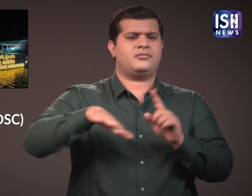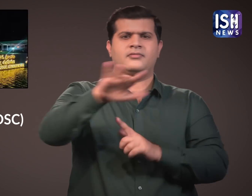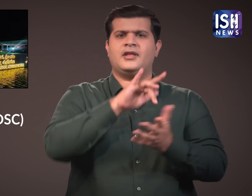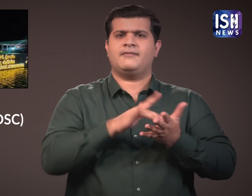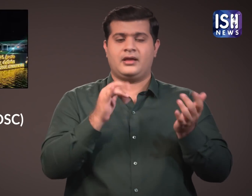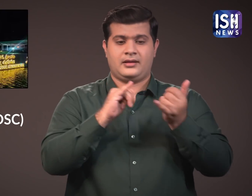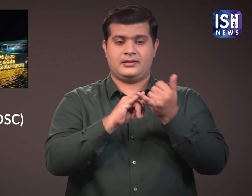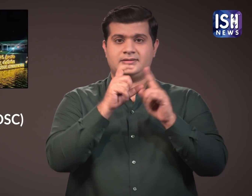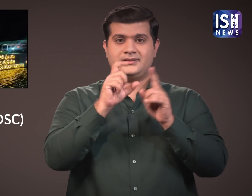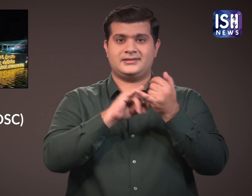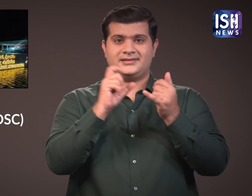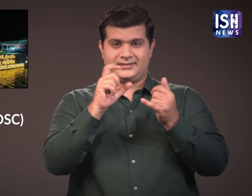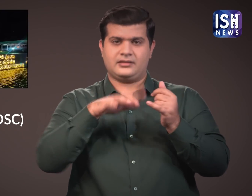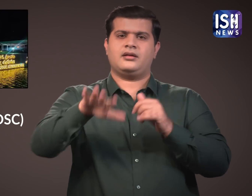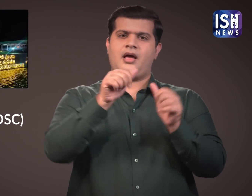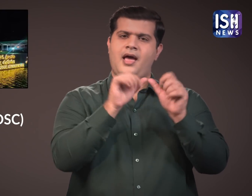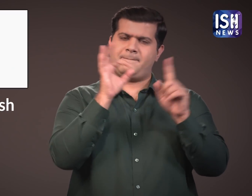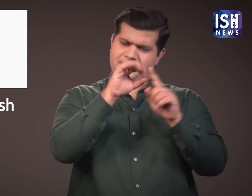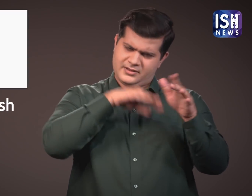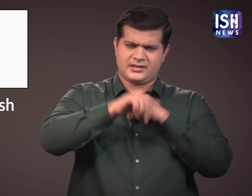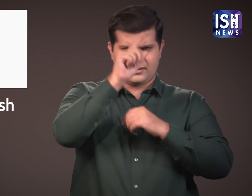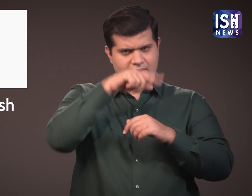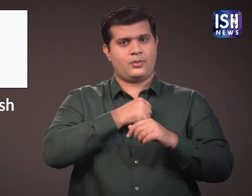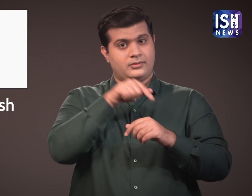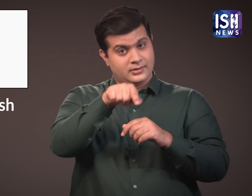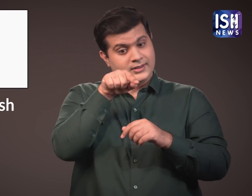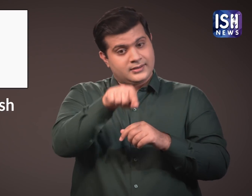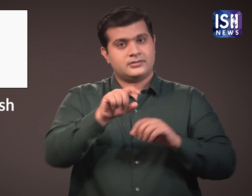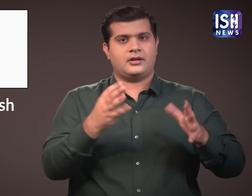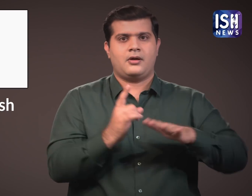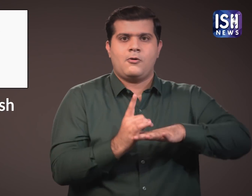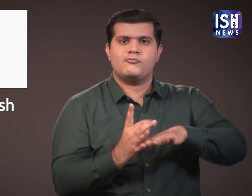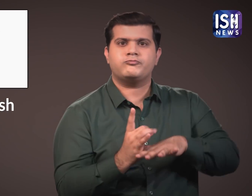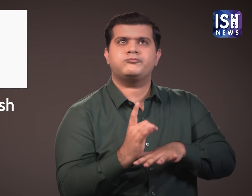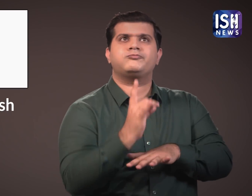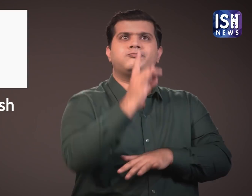It was launched from the Satish Dhawan Space Centre in Andhra Pradesh.